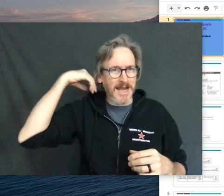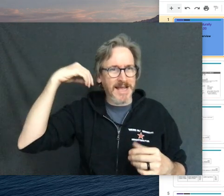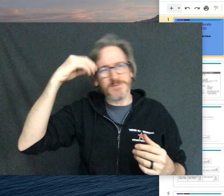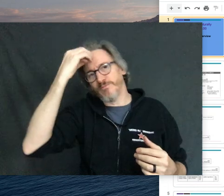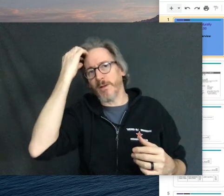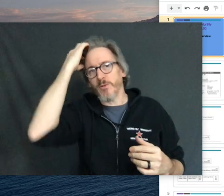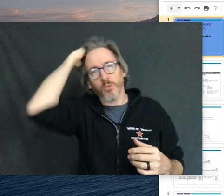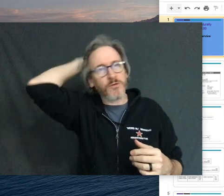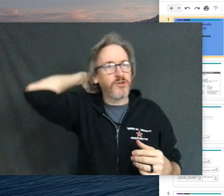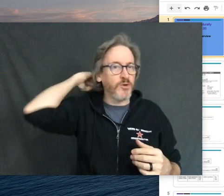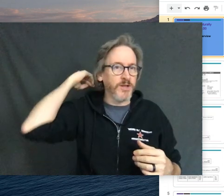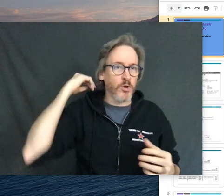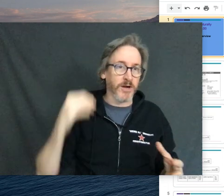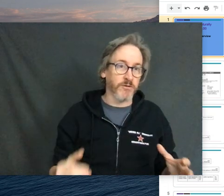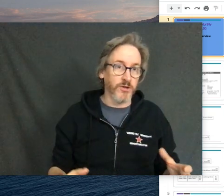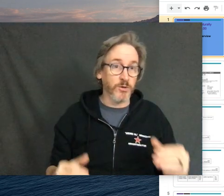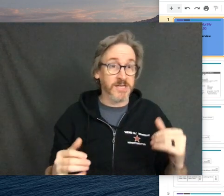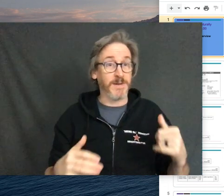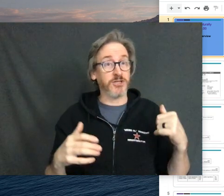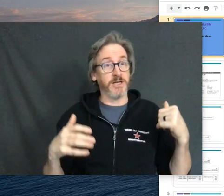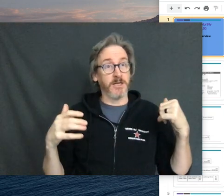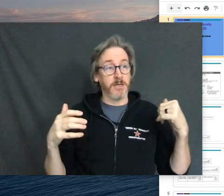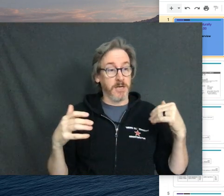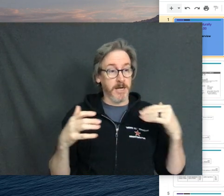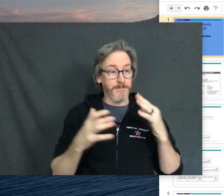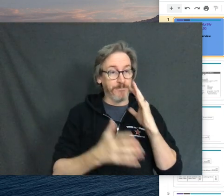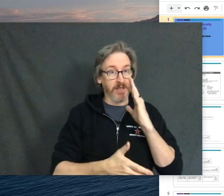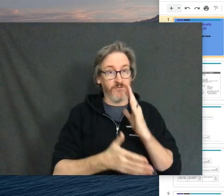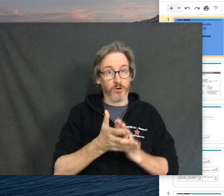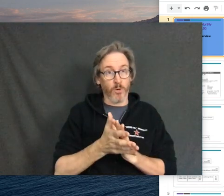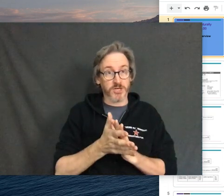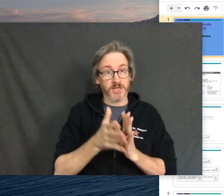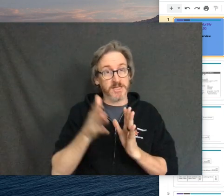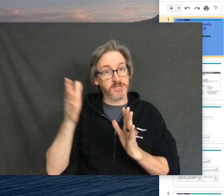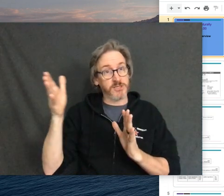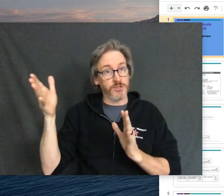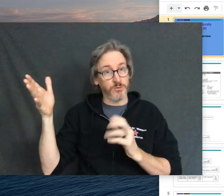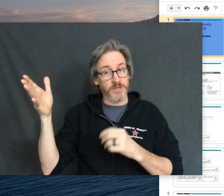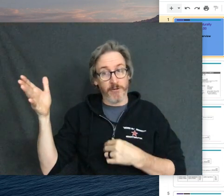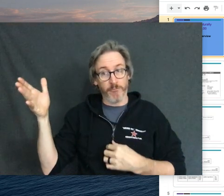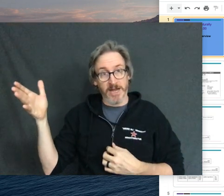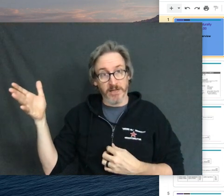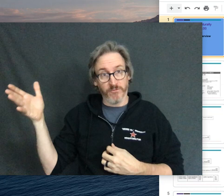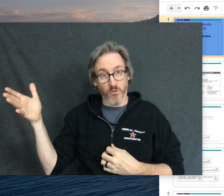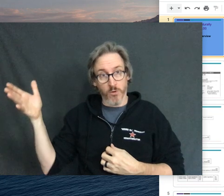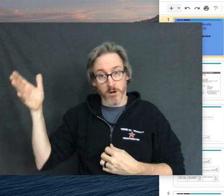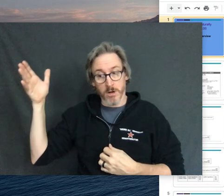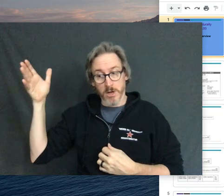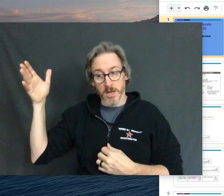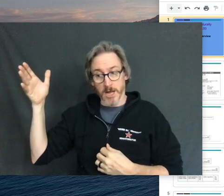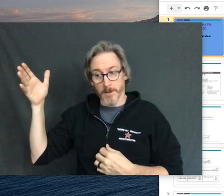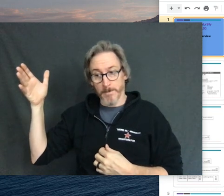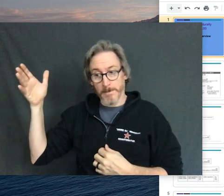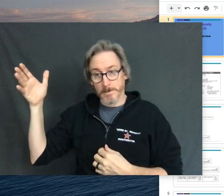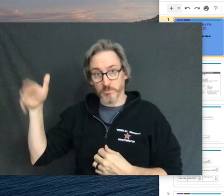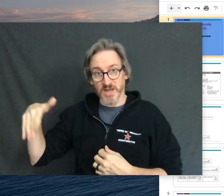So it's probably worth doing a quick review, especially if you're watching this to get ready for